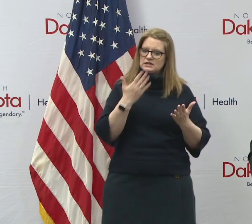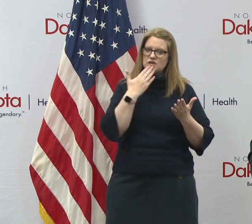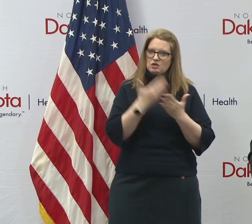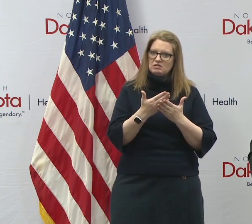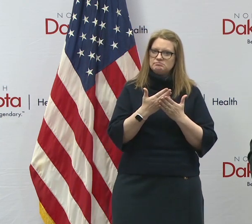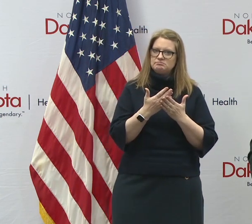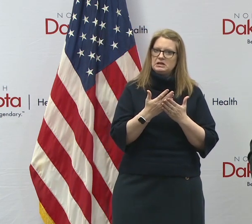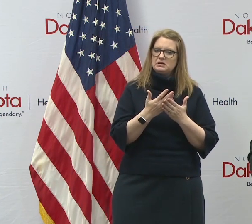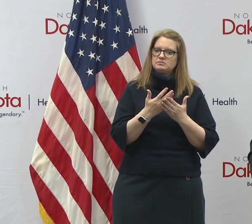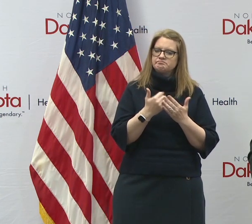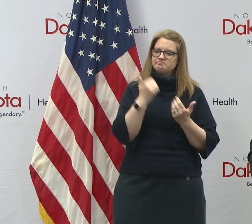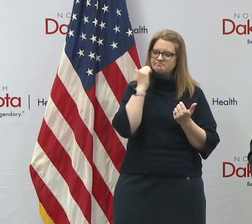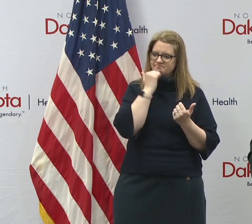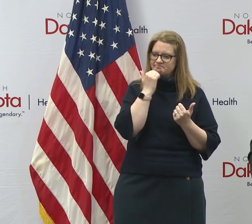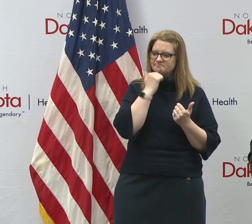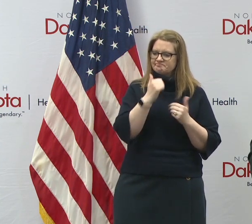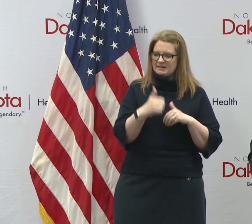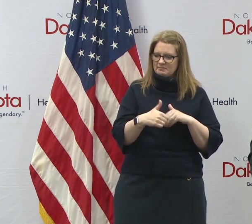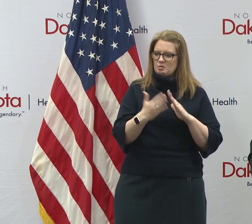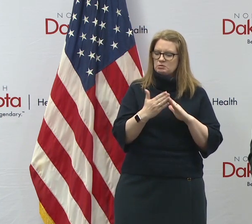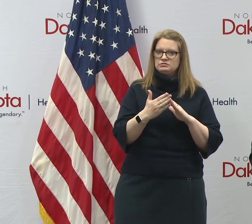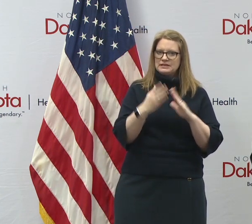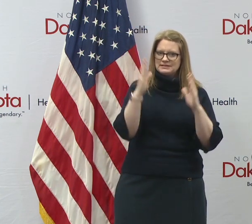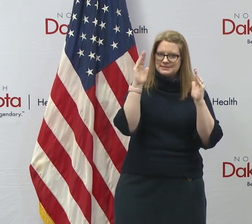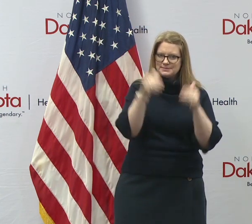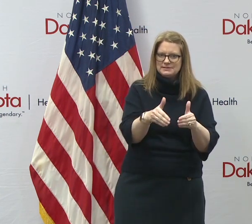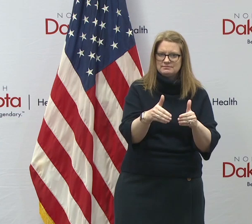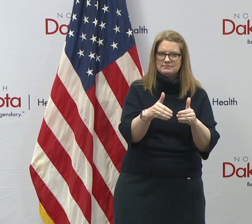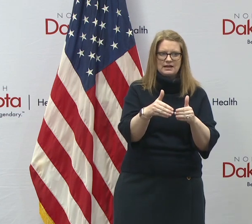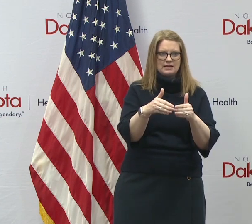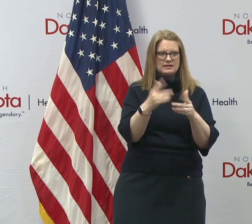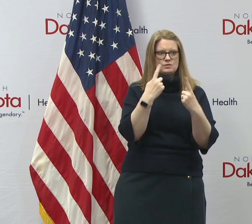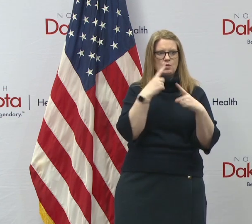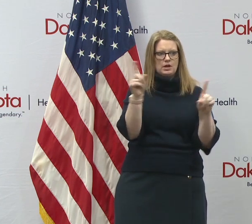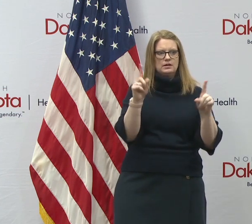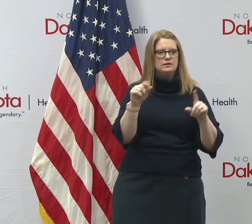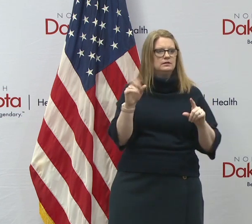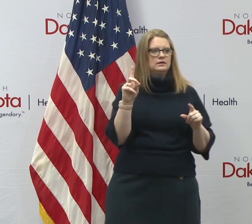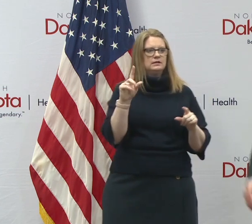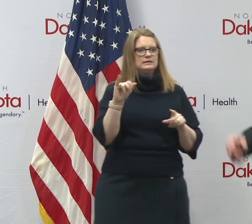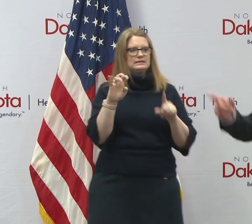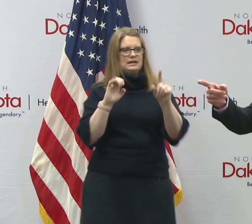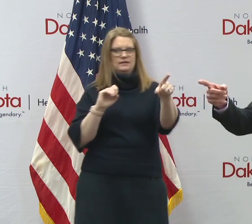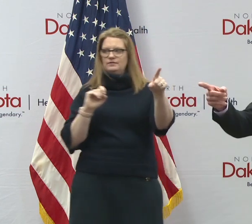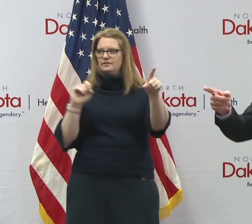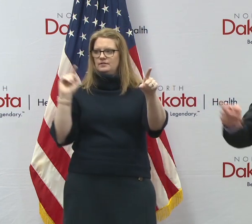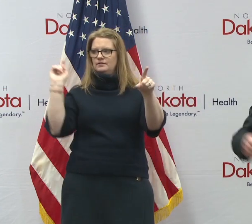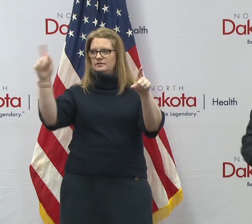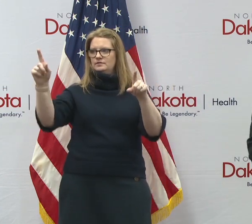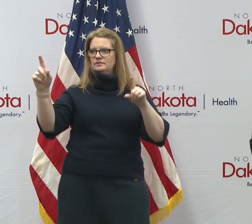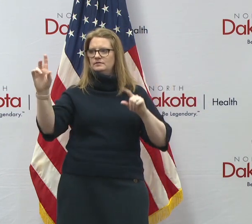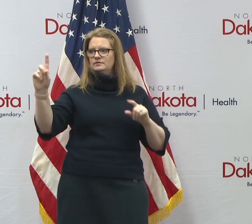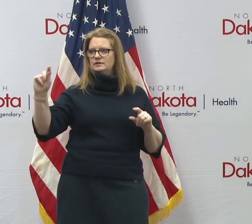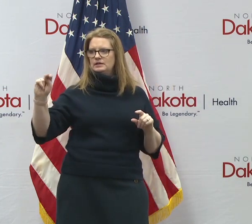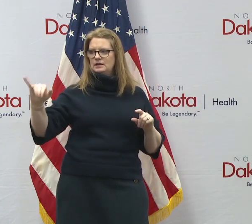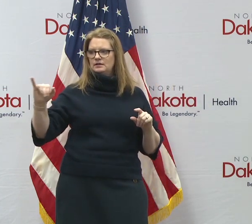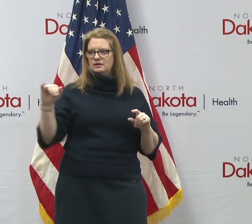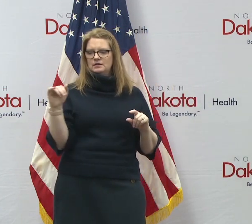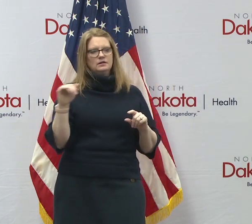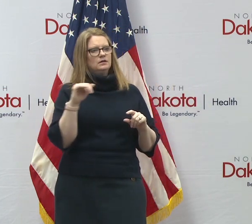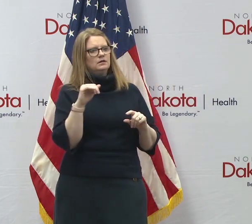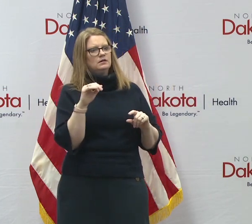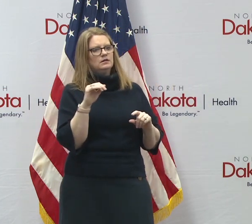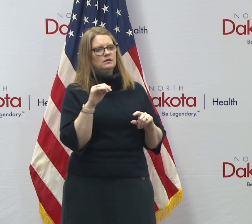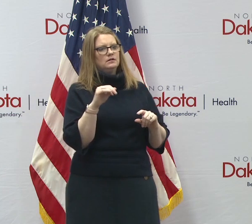it's targeted, uh, and it's, and it's working. Okay. We'll go Dave and then over here to this side and then Jacob.